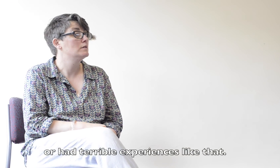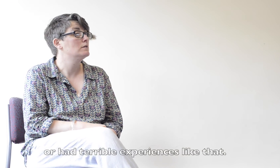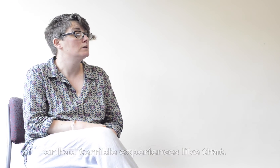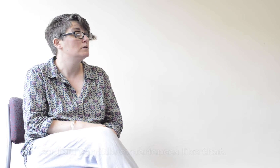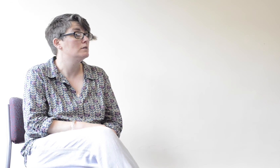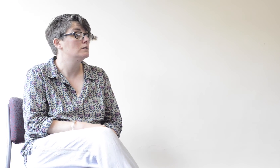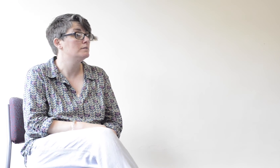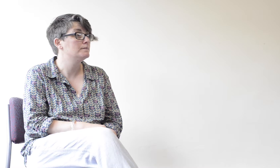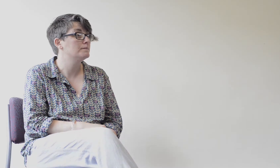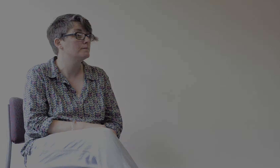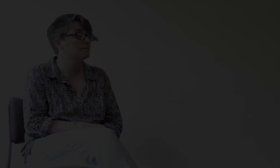situations like that.